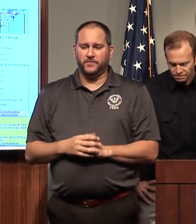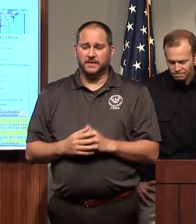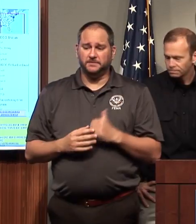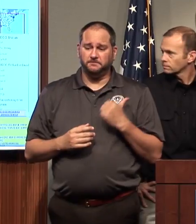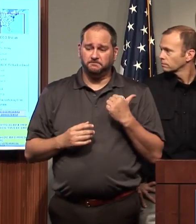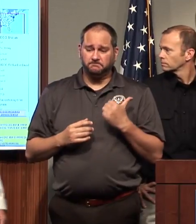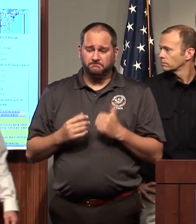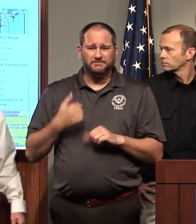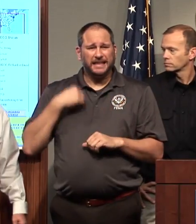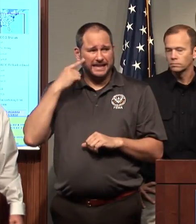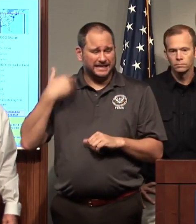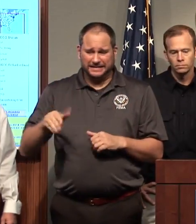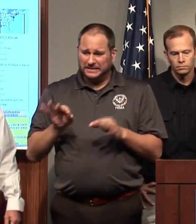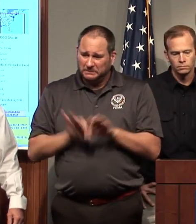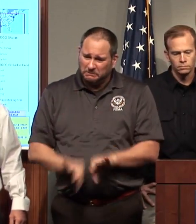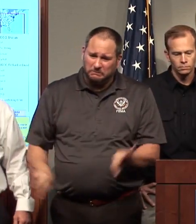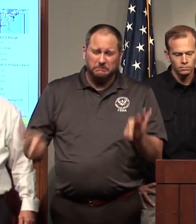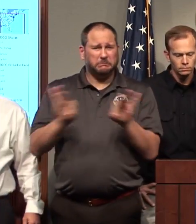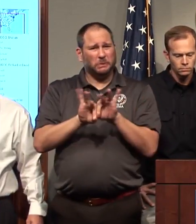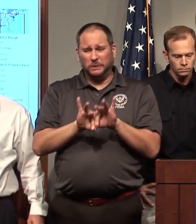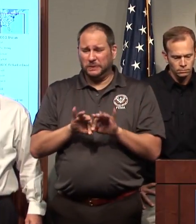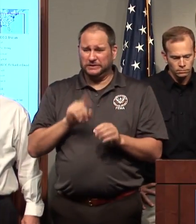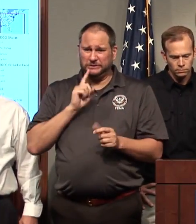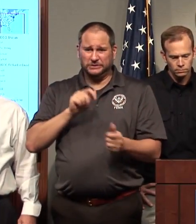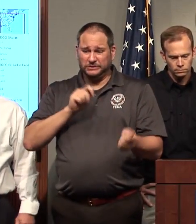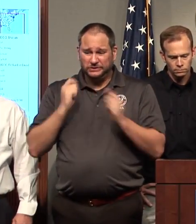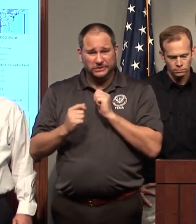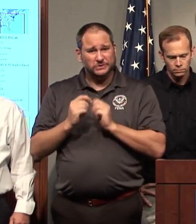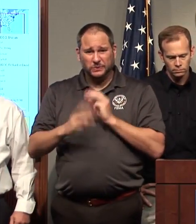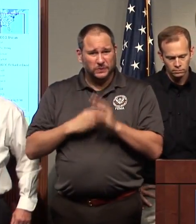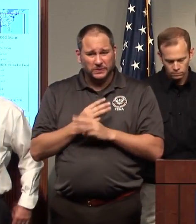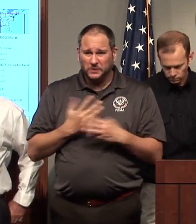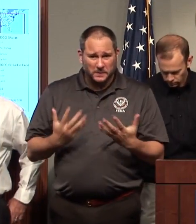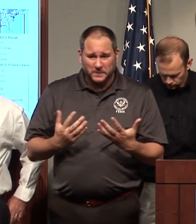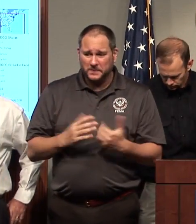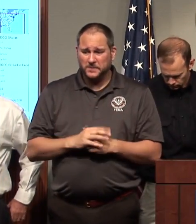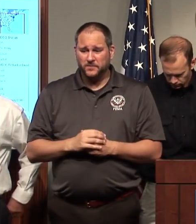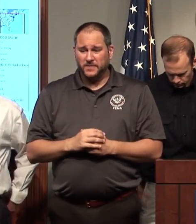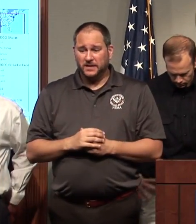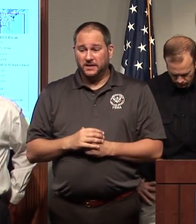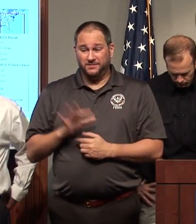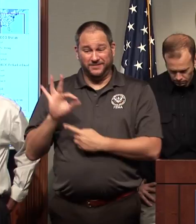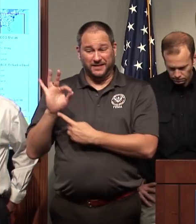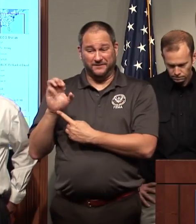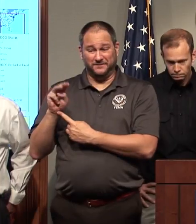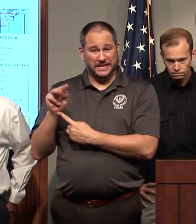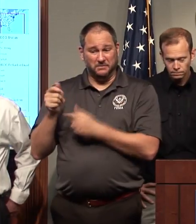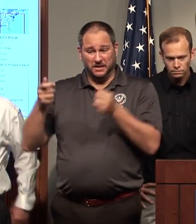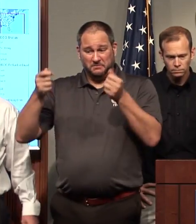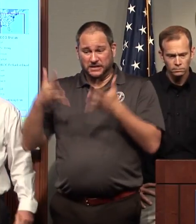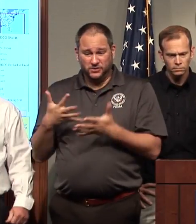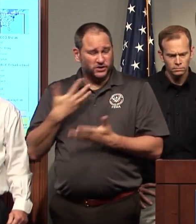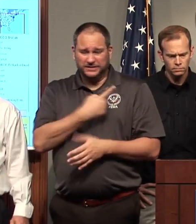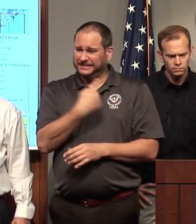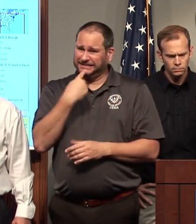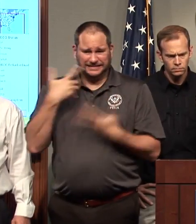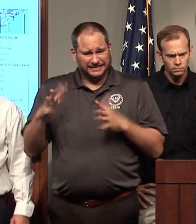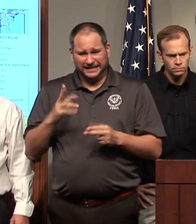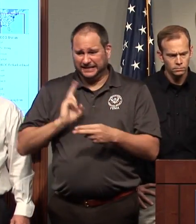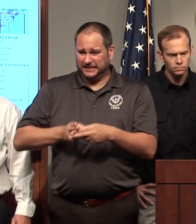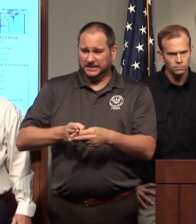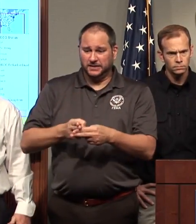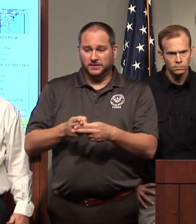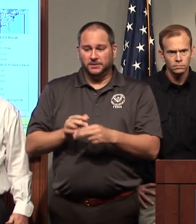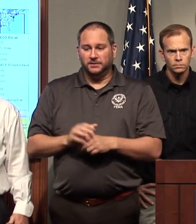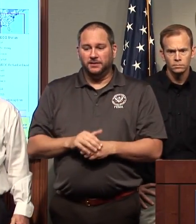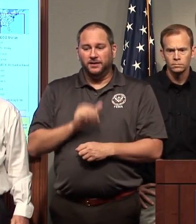important. We live in a changing world. And as the FEMA administrator said, that we always have to look at not